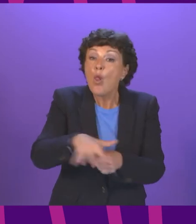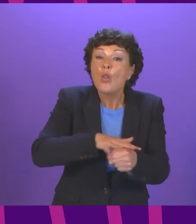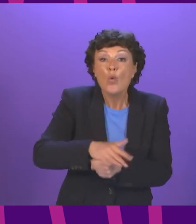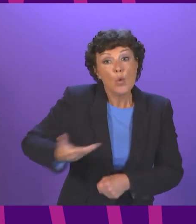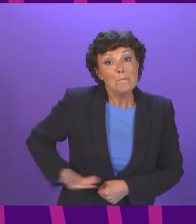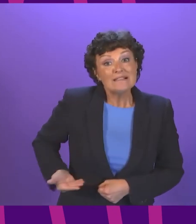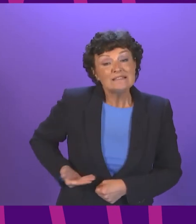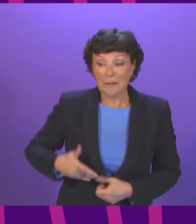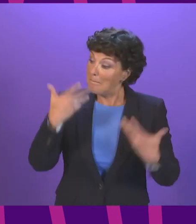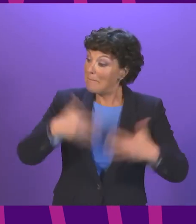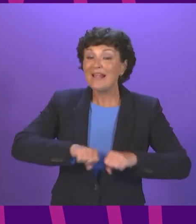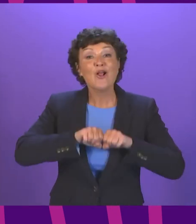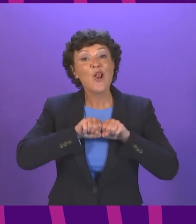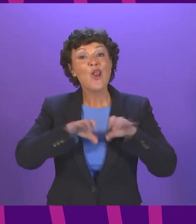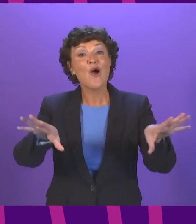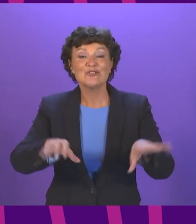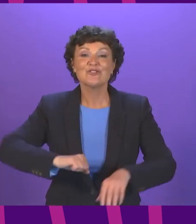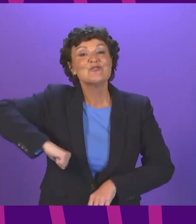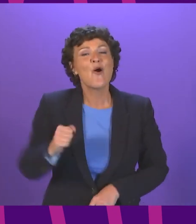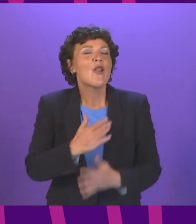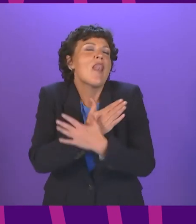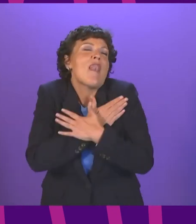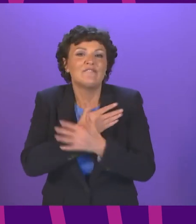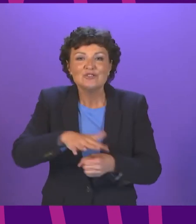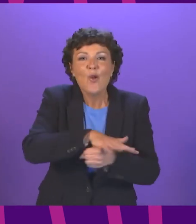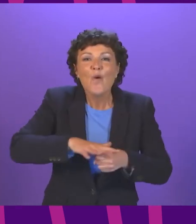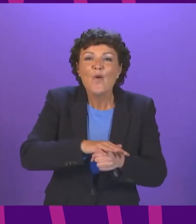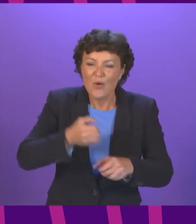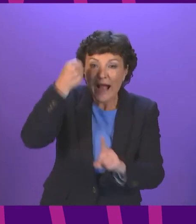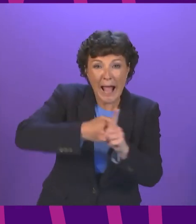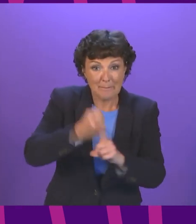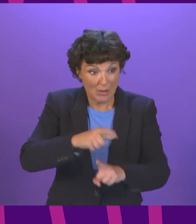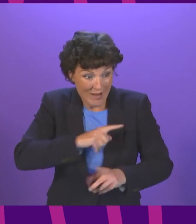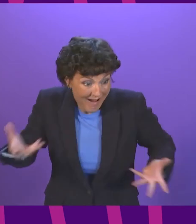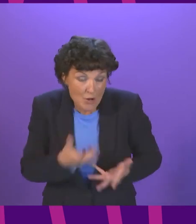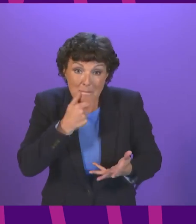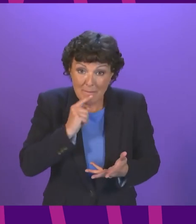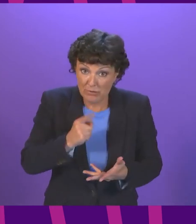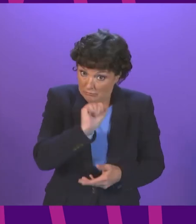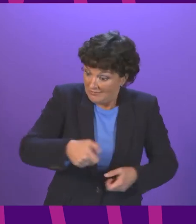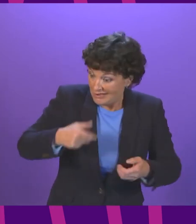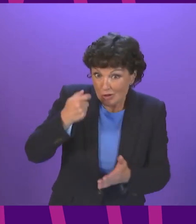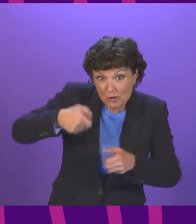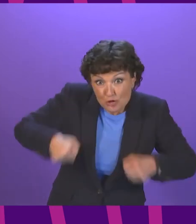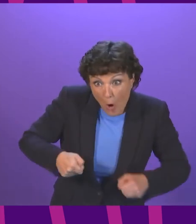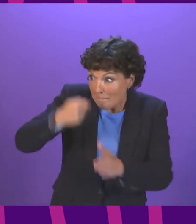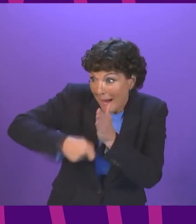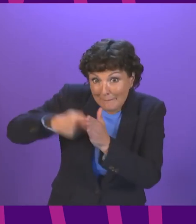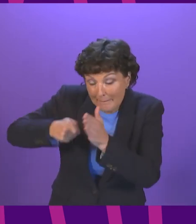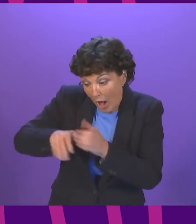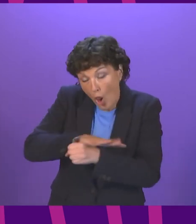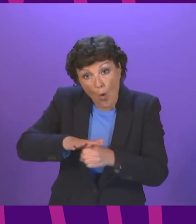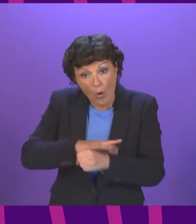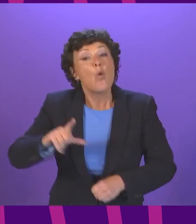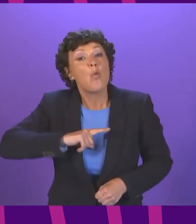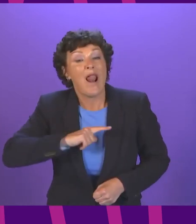the Scotland Loves Local campaign to encourage people to do more shopping in local communities we will now launch a £325 million